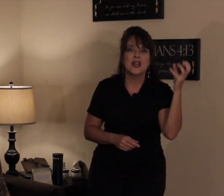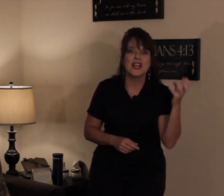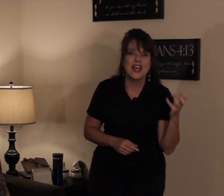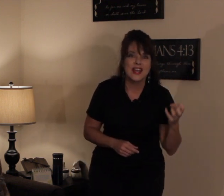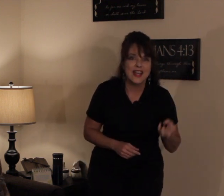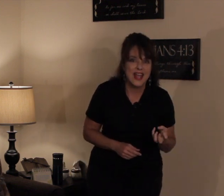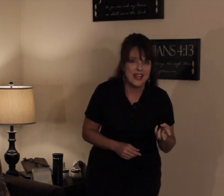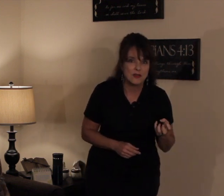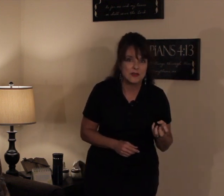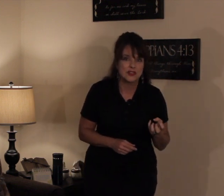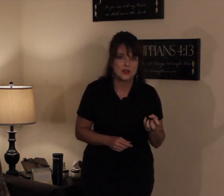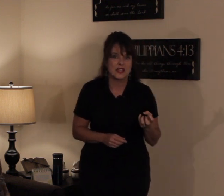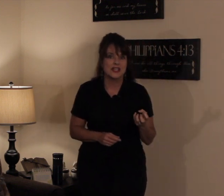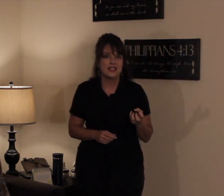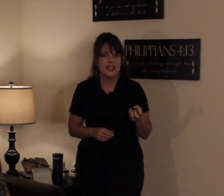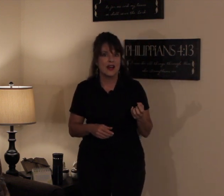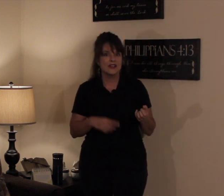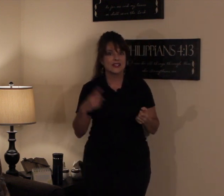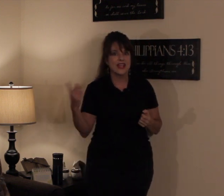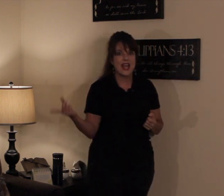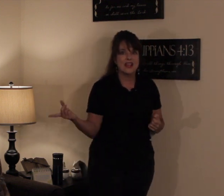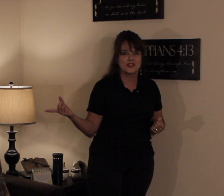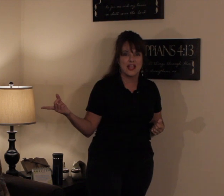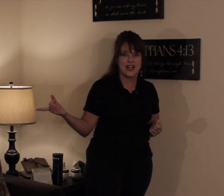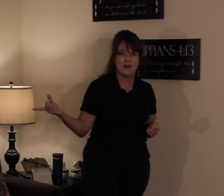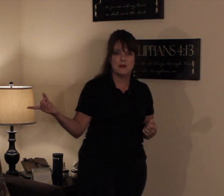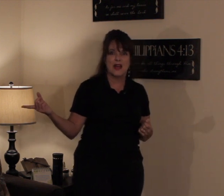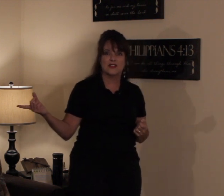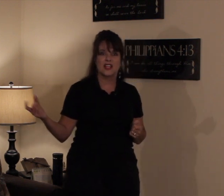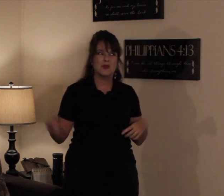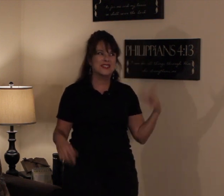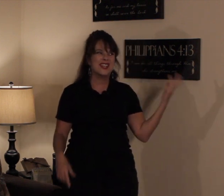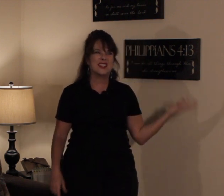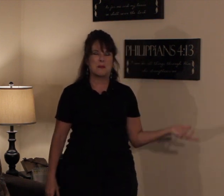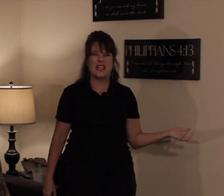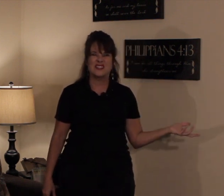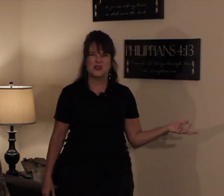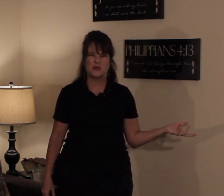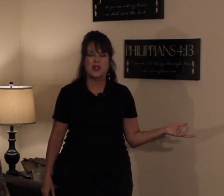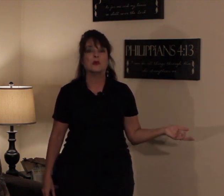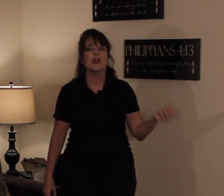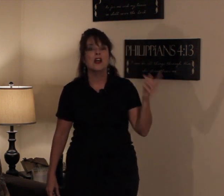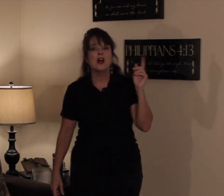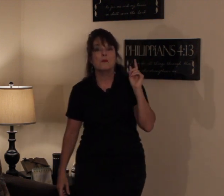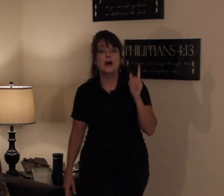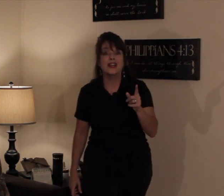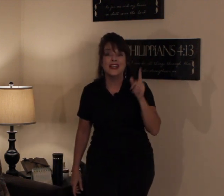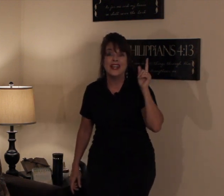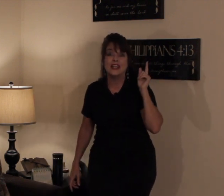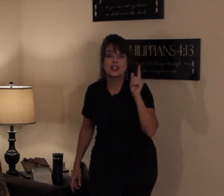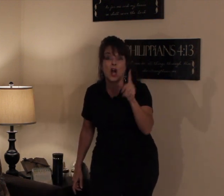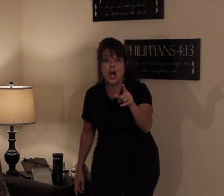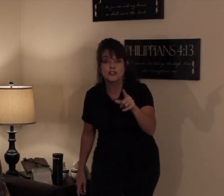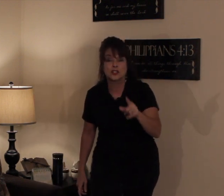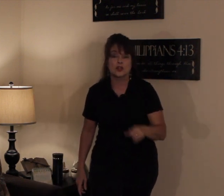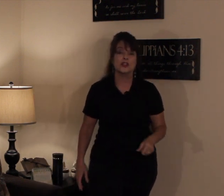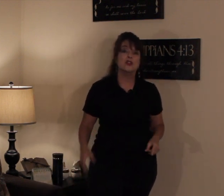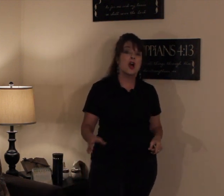went ahead and ate from the tree. Now, in today's day, we might have said, well, just a piece of fruit. But it cost her. You know